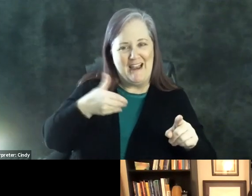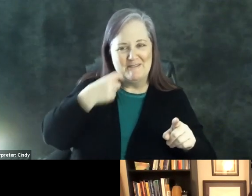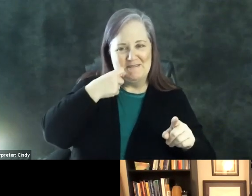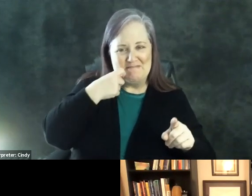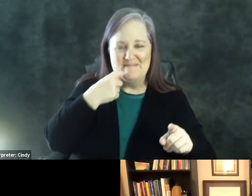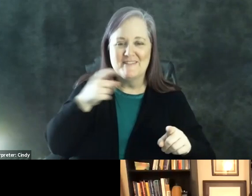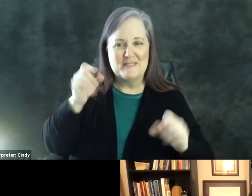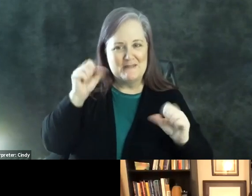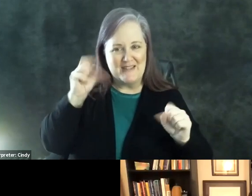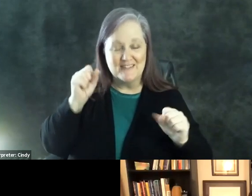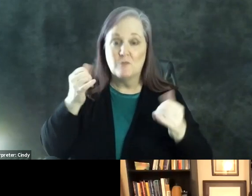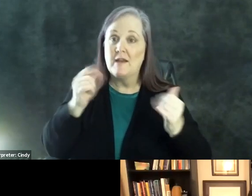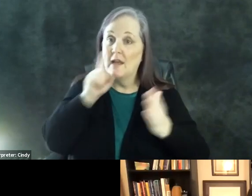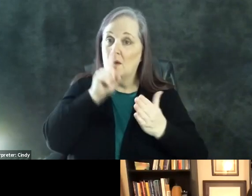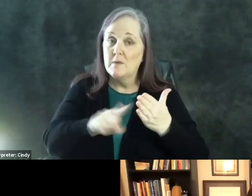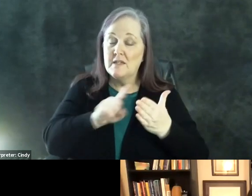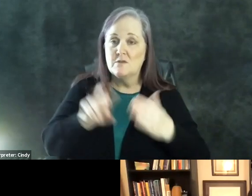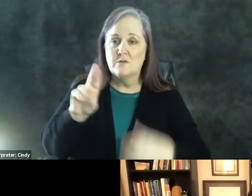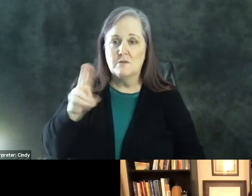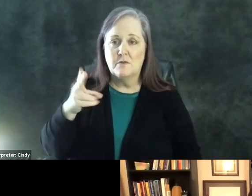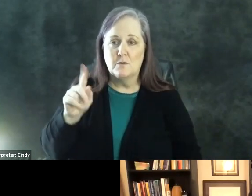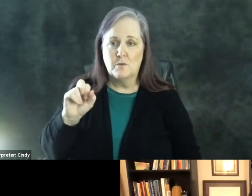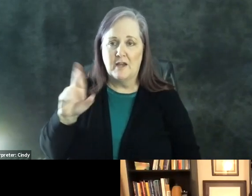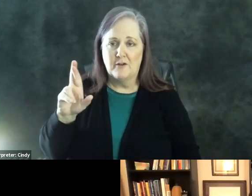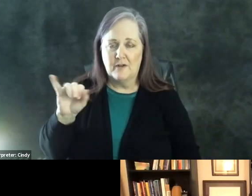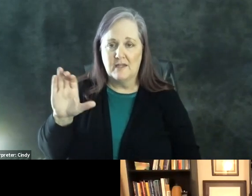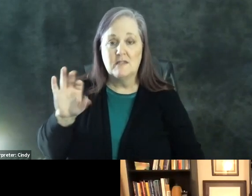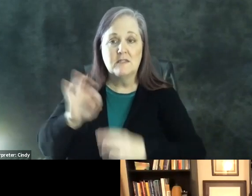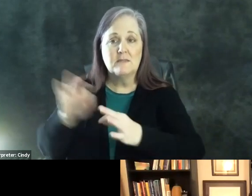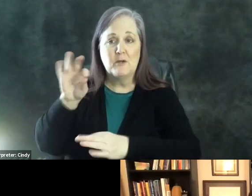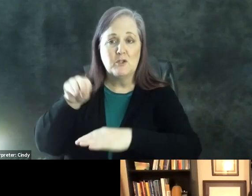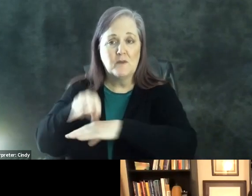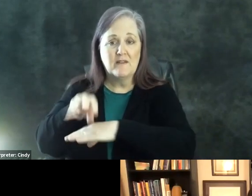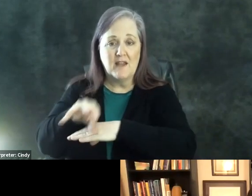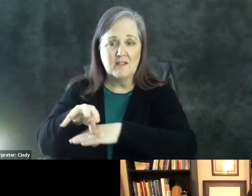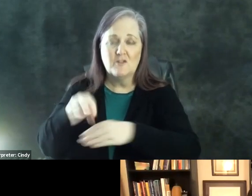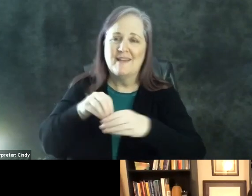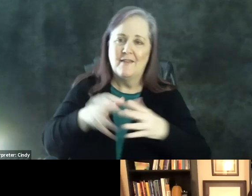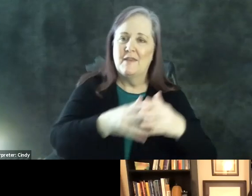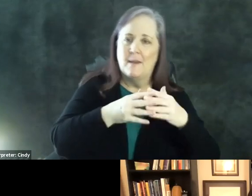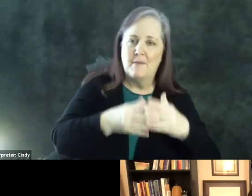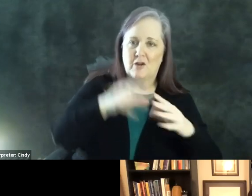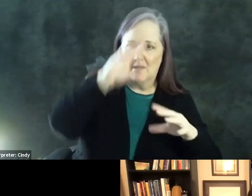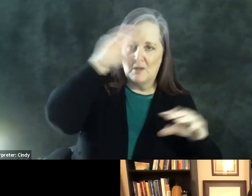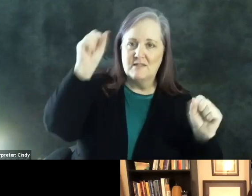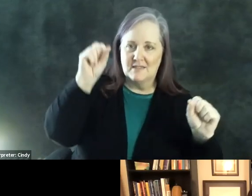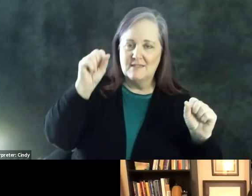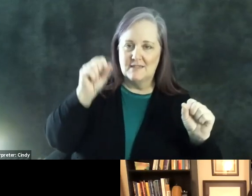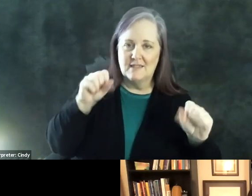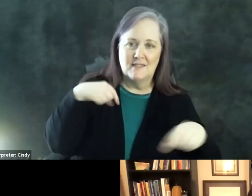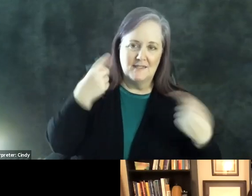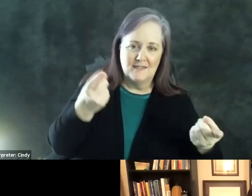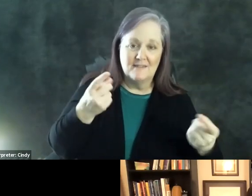She's currently researching the rhetoric of spiritual advisors in the American presidency. So welcome to